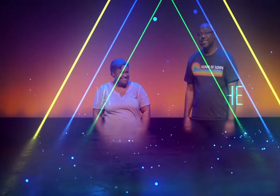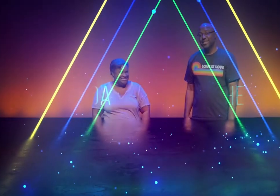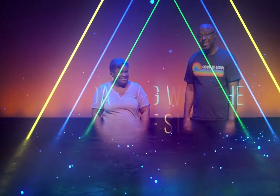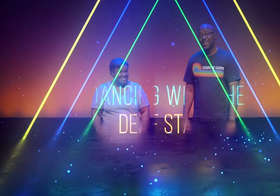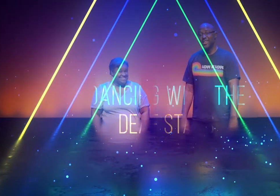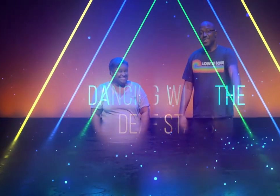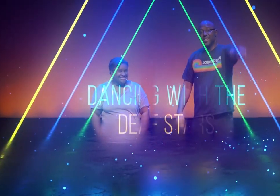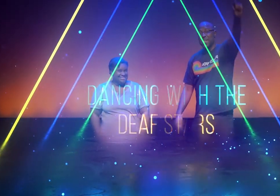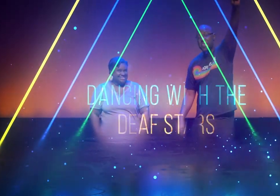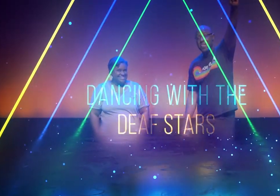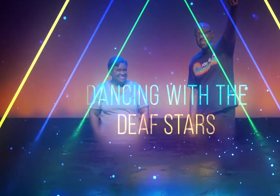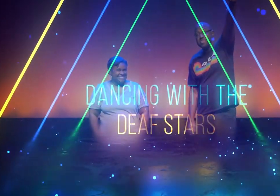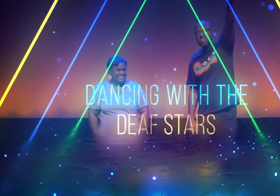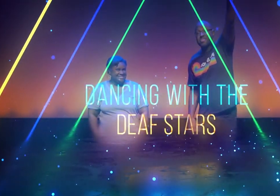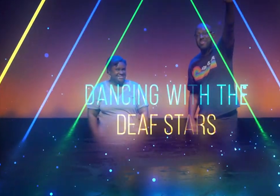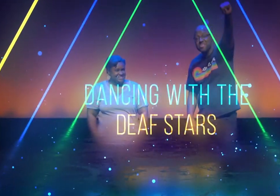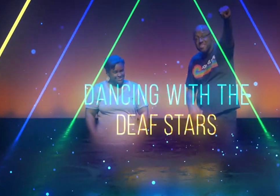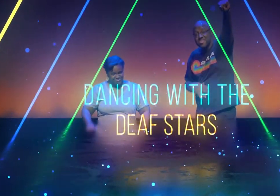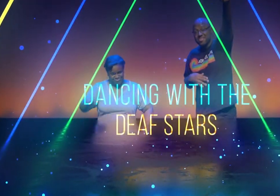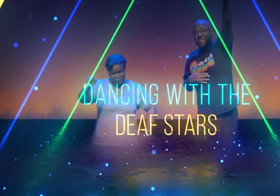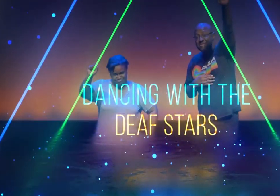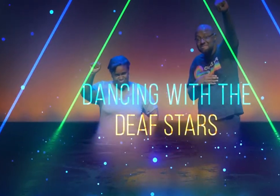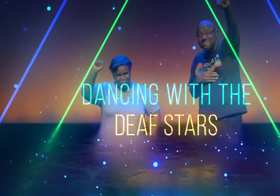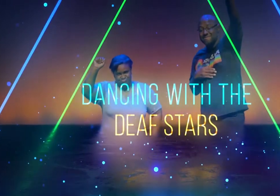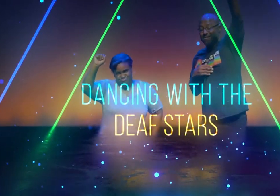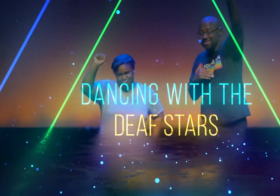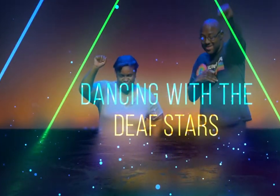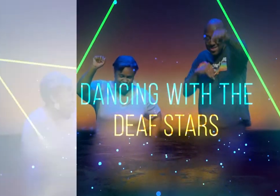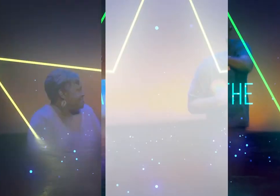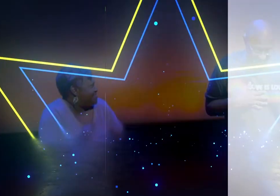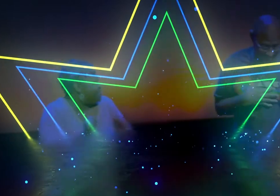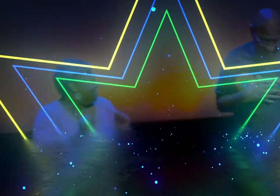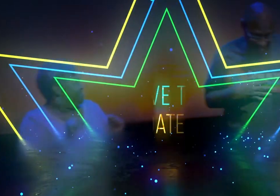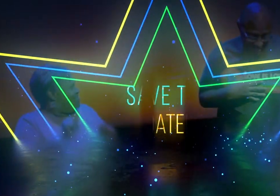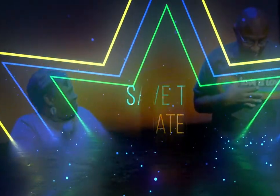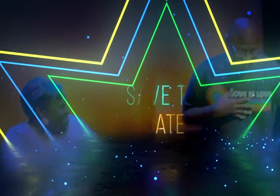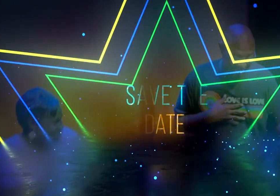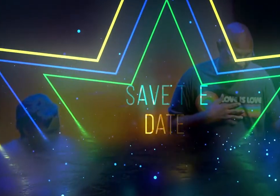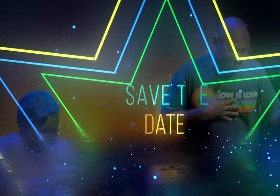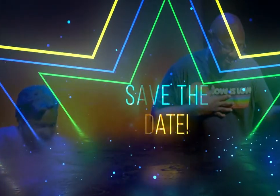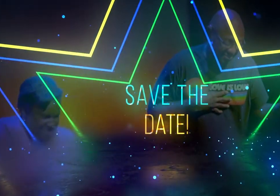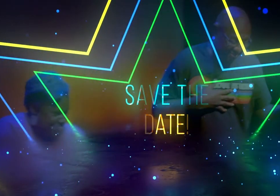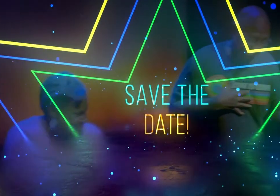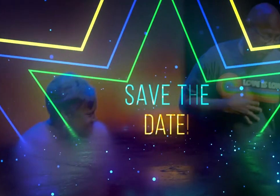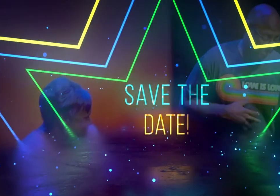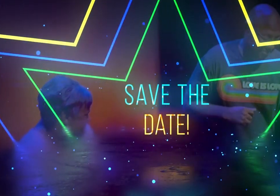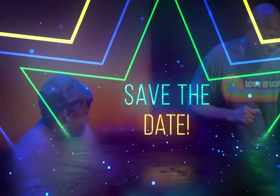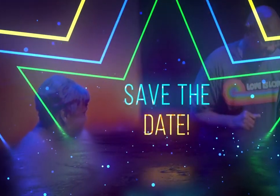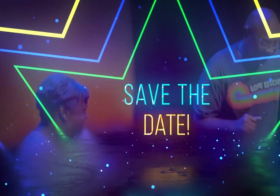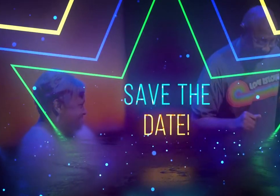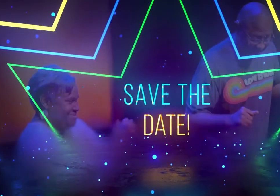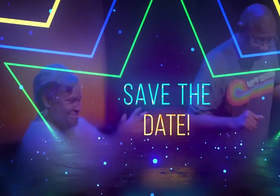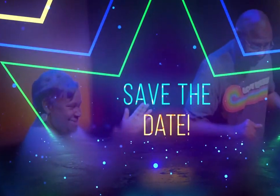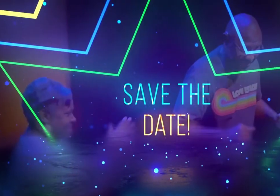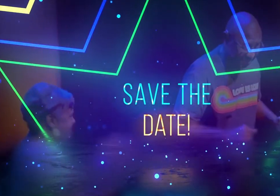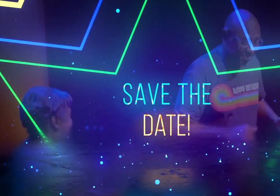the Deaf Stars. Save the date. December 2nd, 2022. Gerald and Latrina dance in the background. Don't learn it. The We're Hope